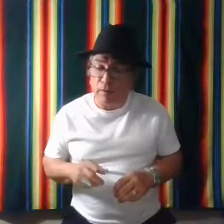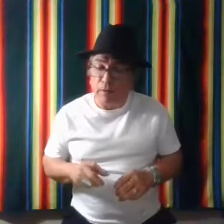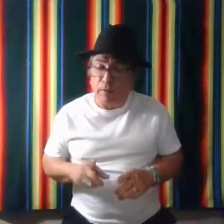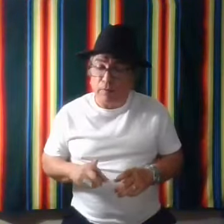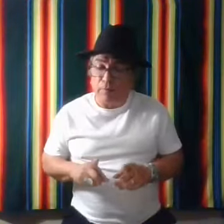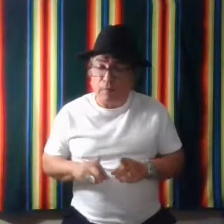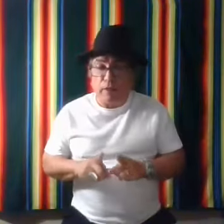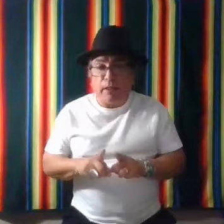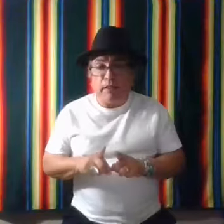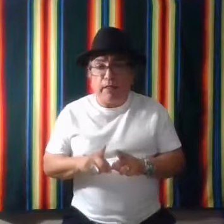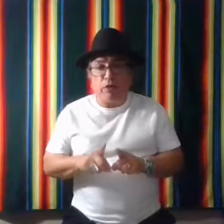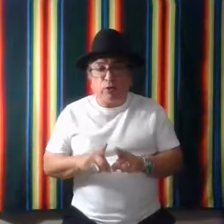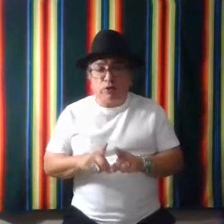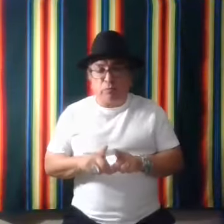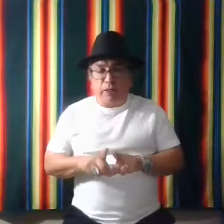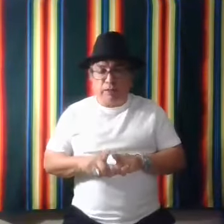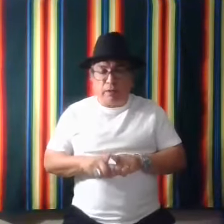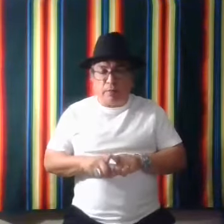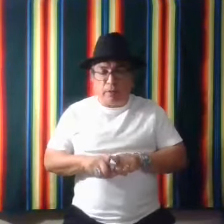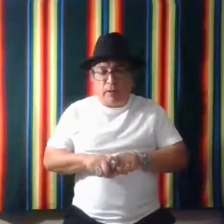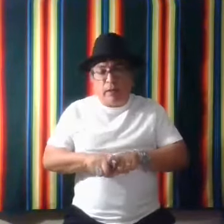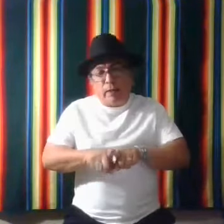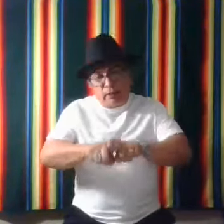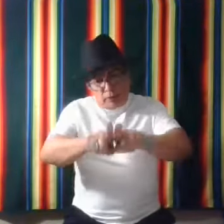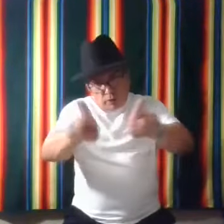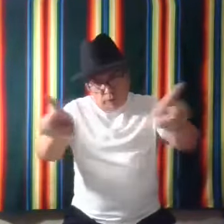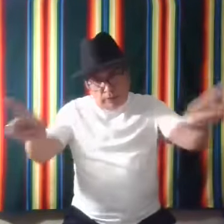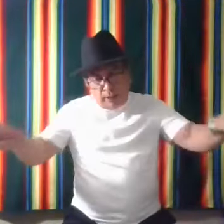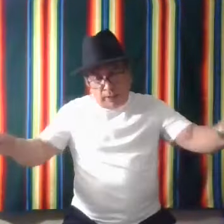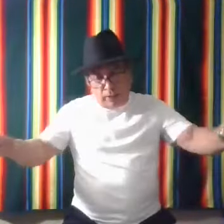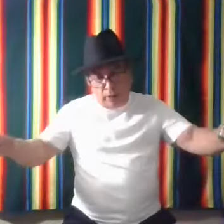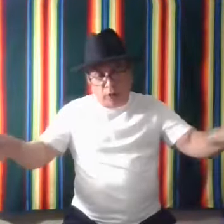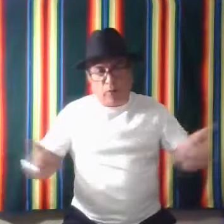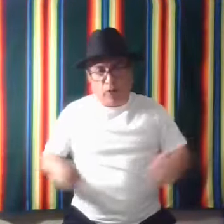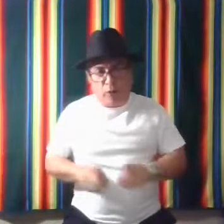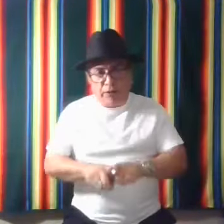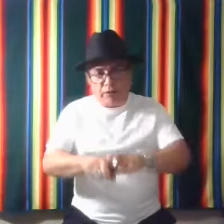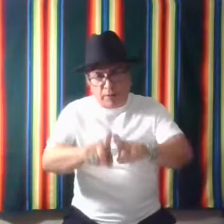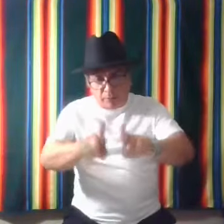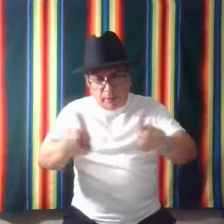Um, and then to split something as you go like that, you know, a ago we said separate